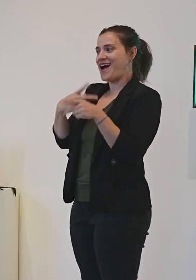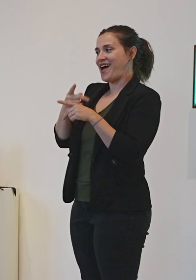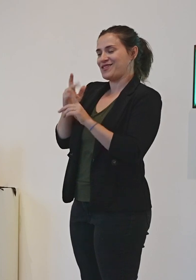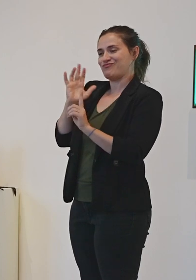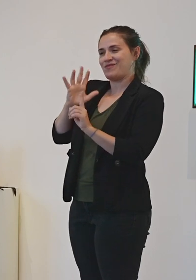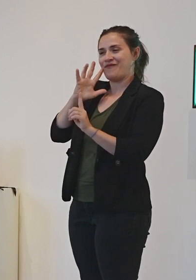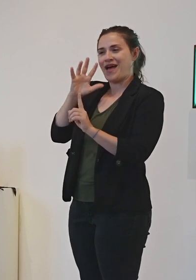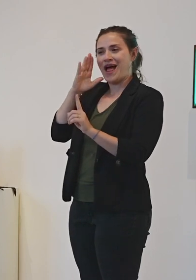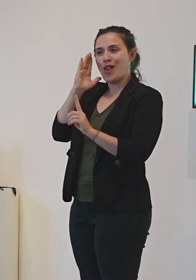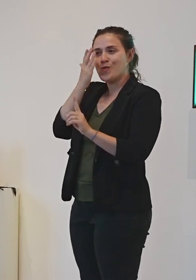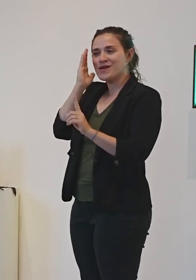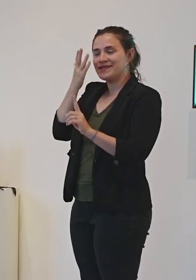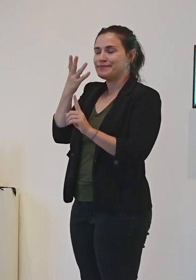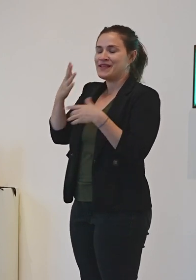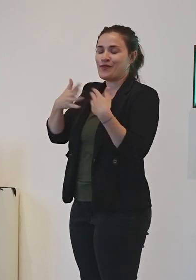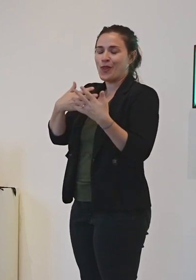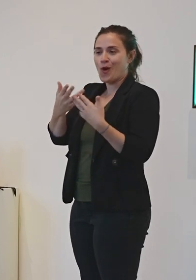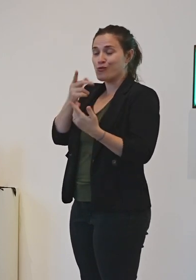they were really dorky